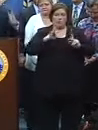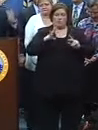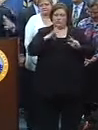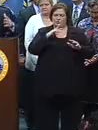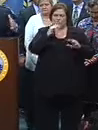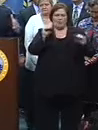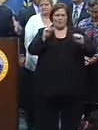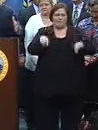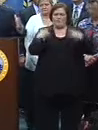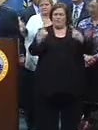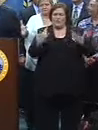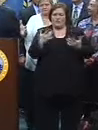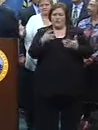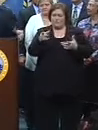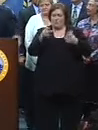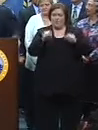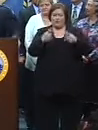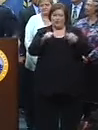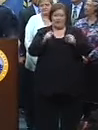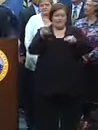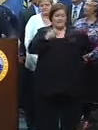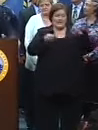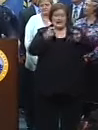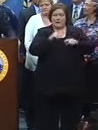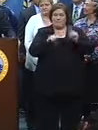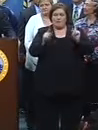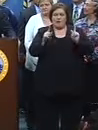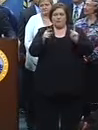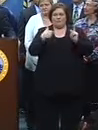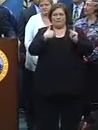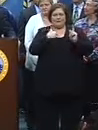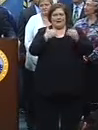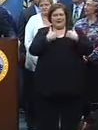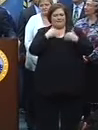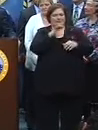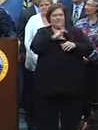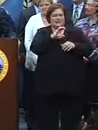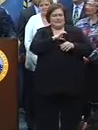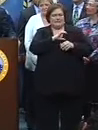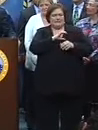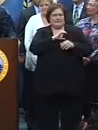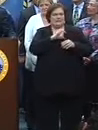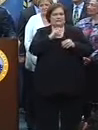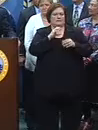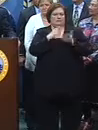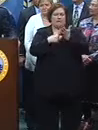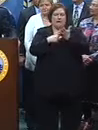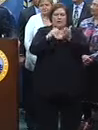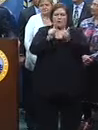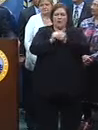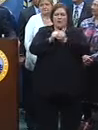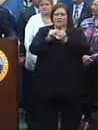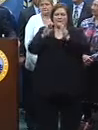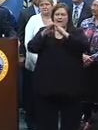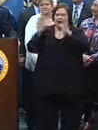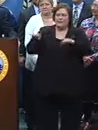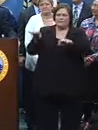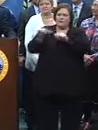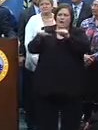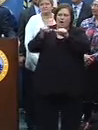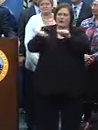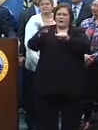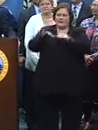You can try to legislate it as much as you can, but if we have our law enforcement folks negotiating real estate disputes, it makes things a little bit